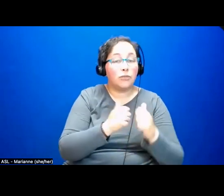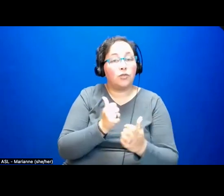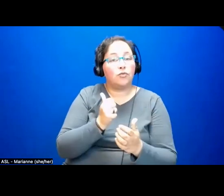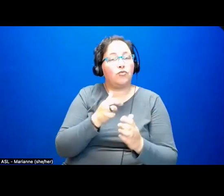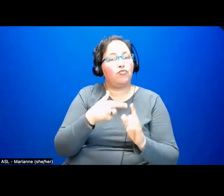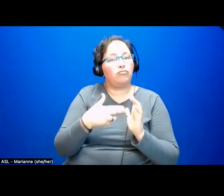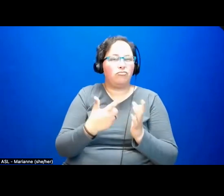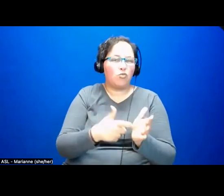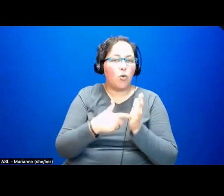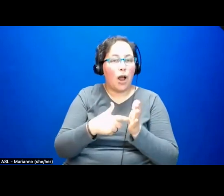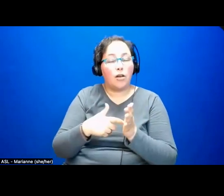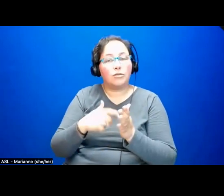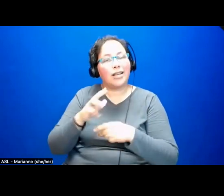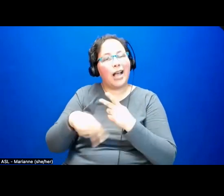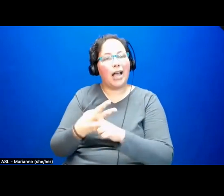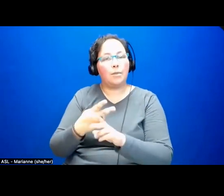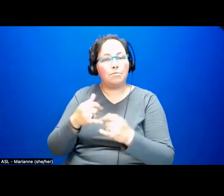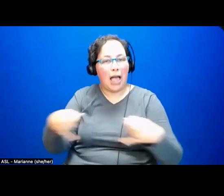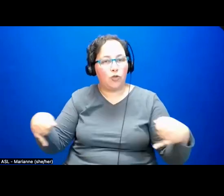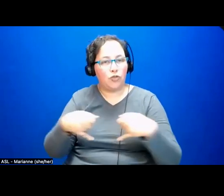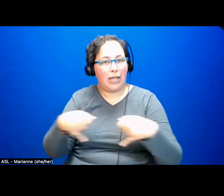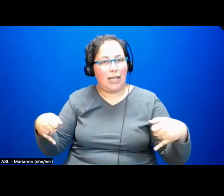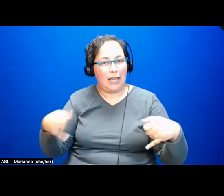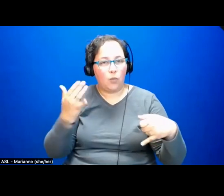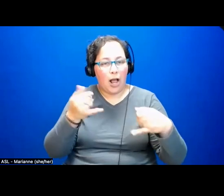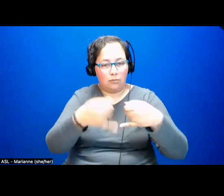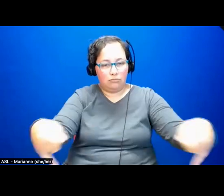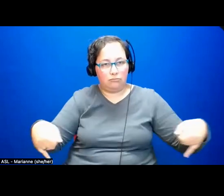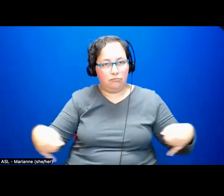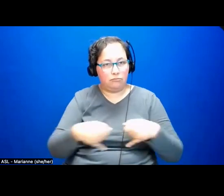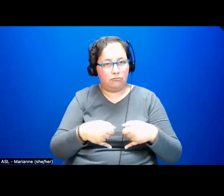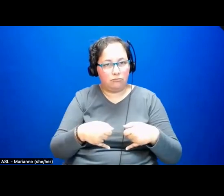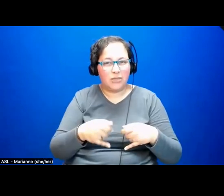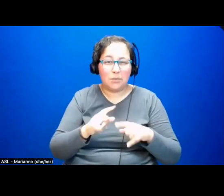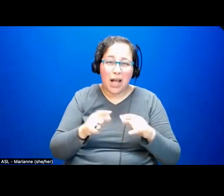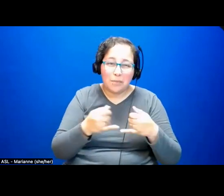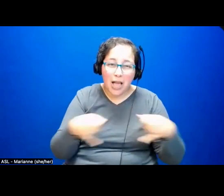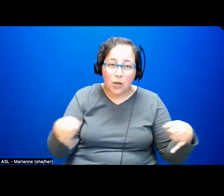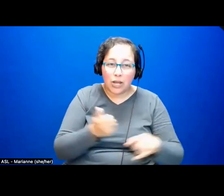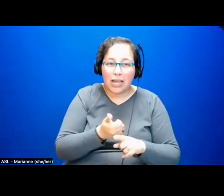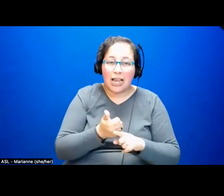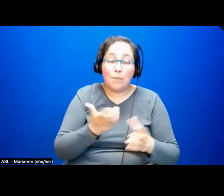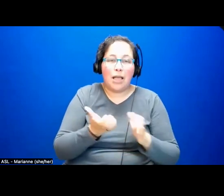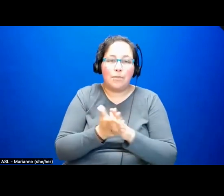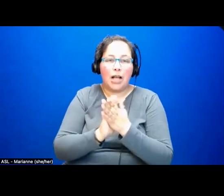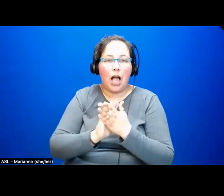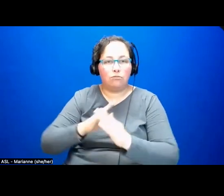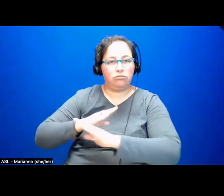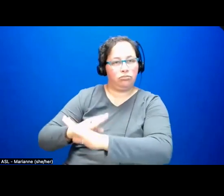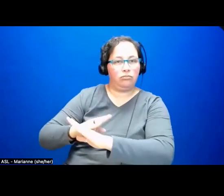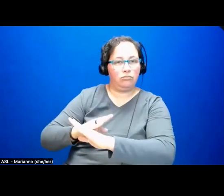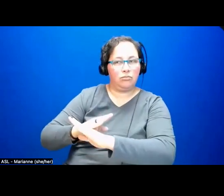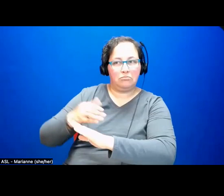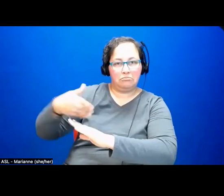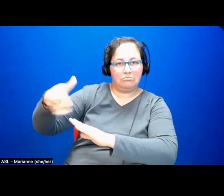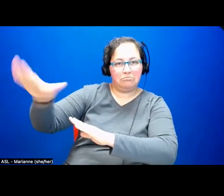to keep things in. That means that those boundaries might become borders and keep things out.